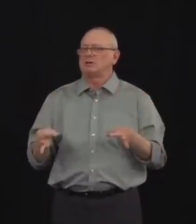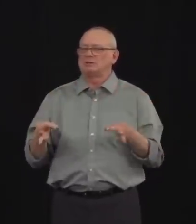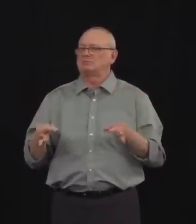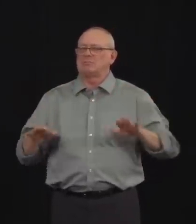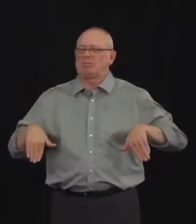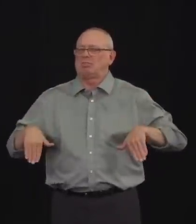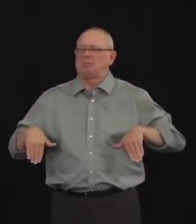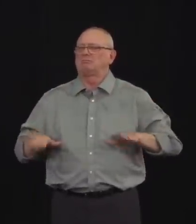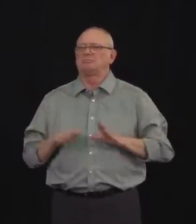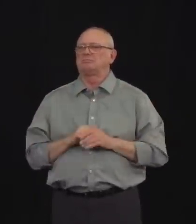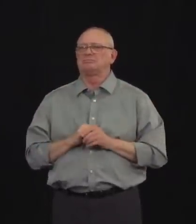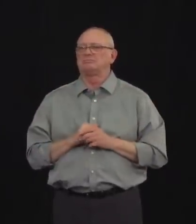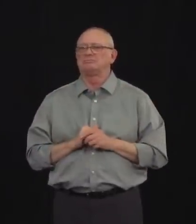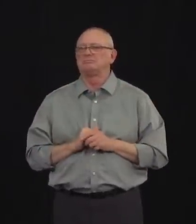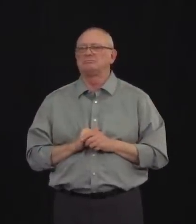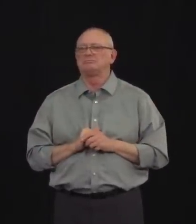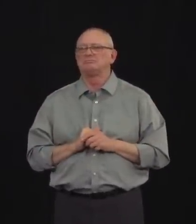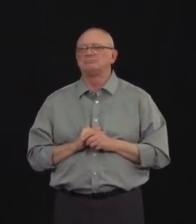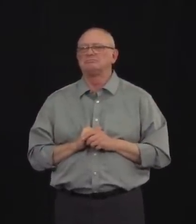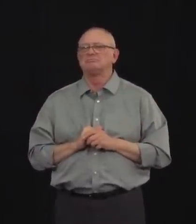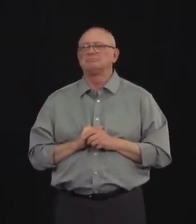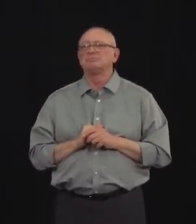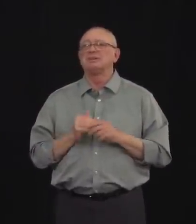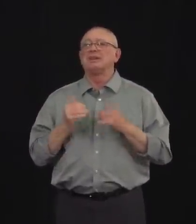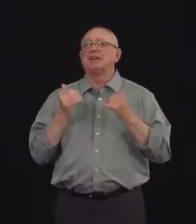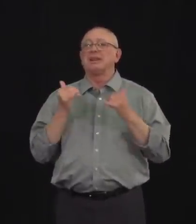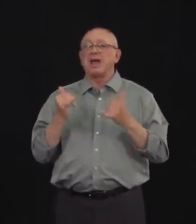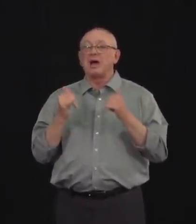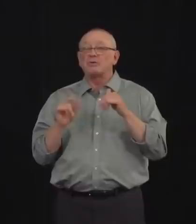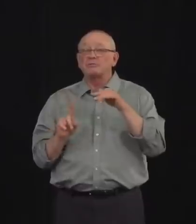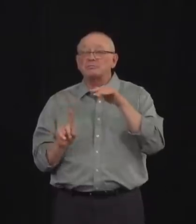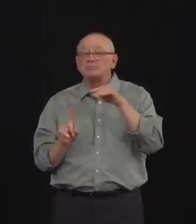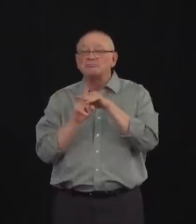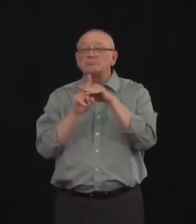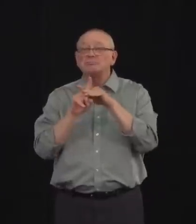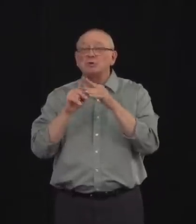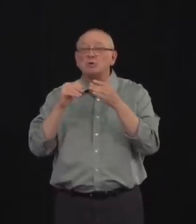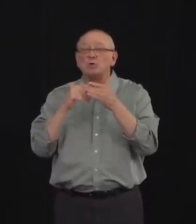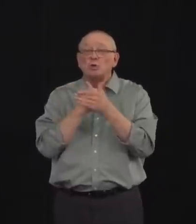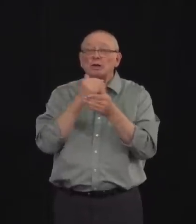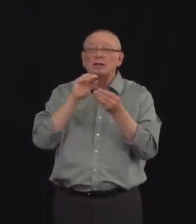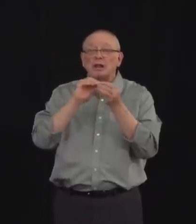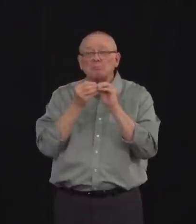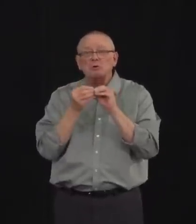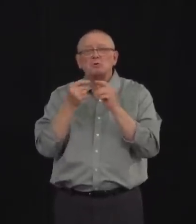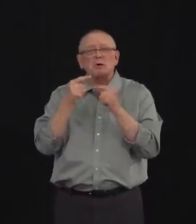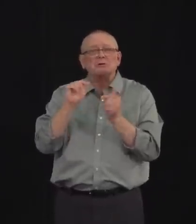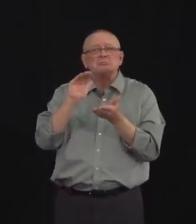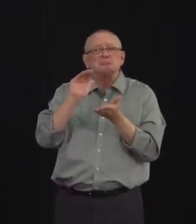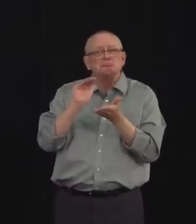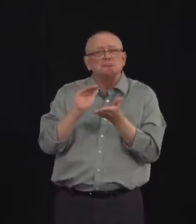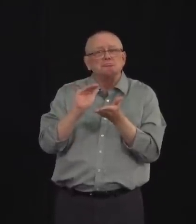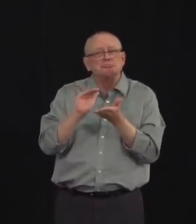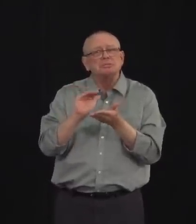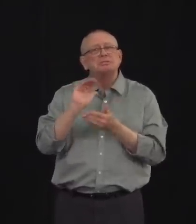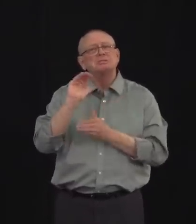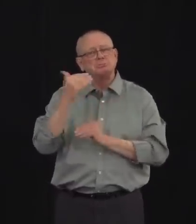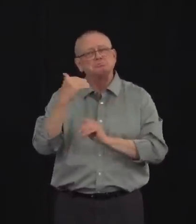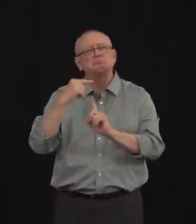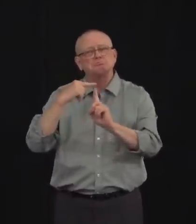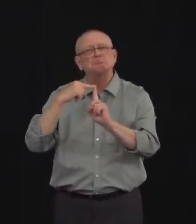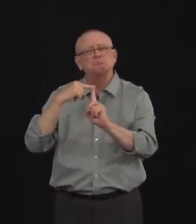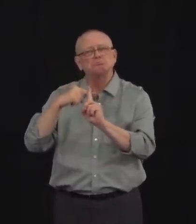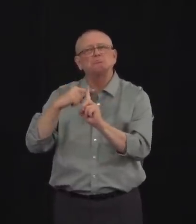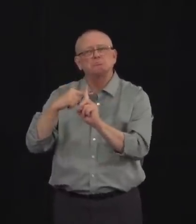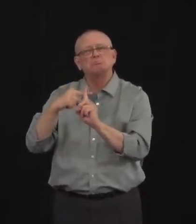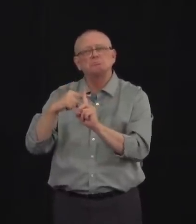the low new case numbers that we've been seeing, the really encouraging results from our Stage 1 relaunch, that we are considering whether or not